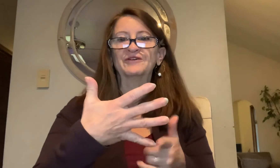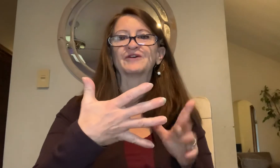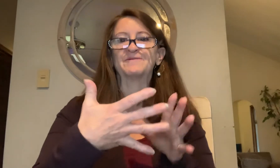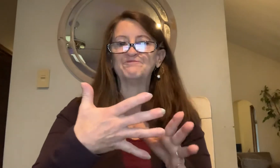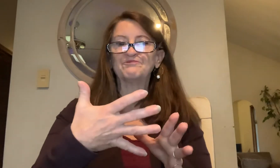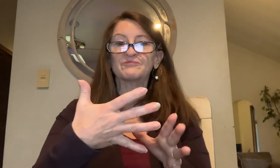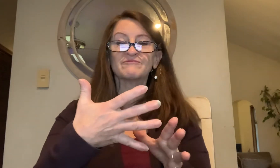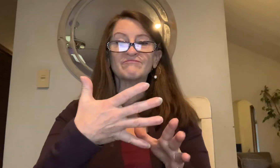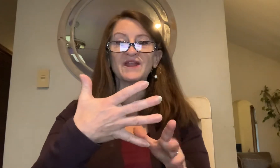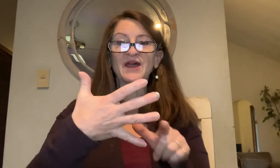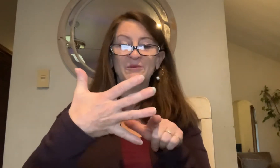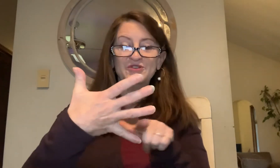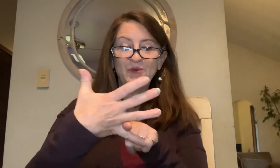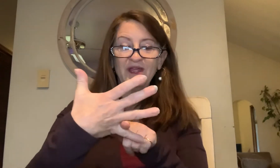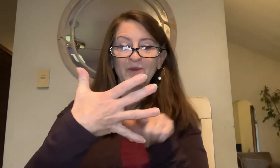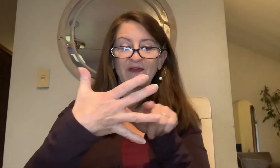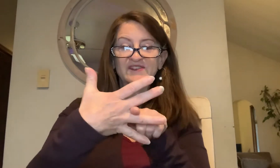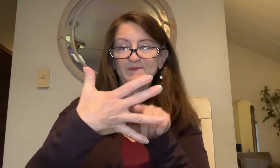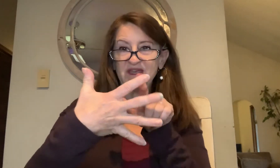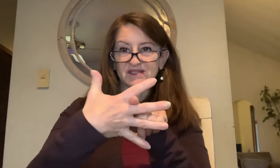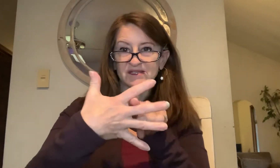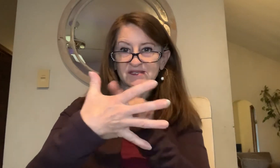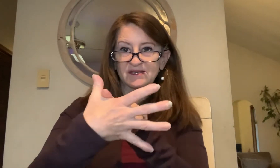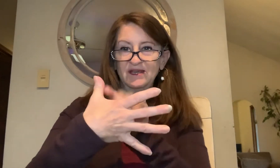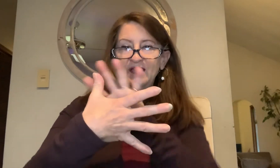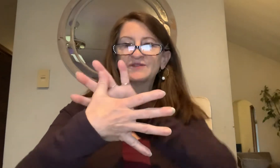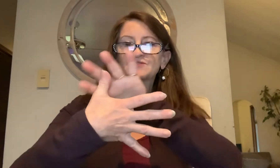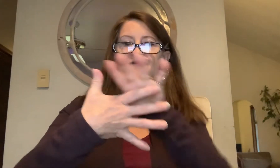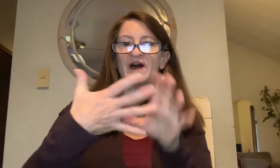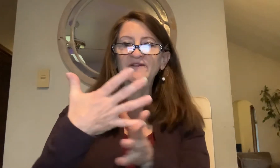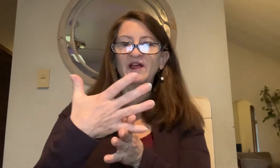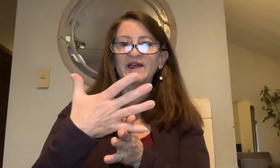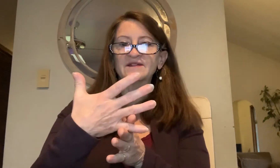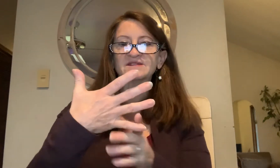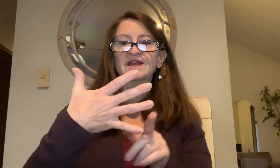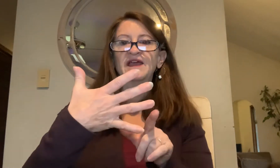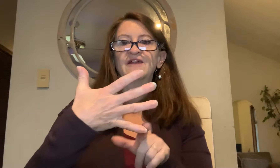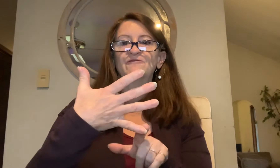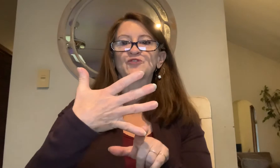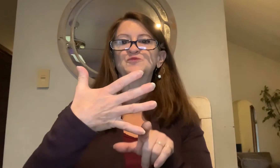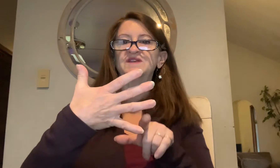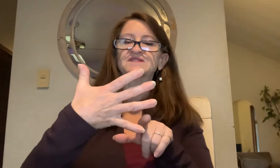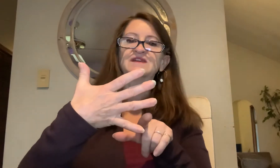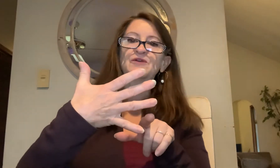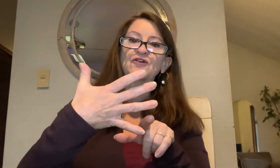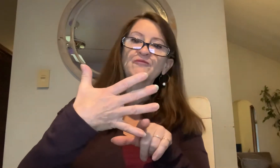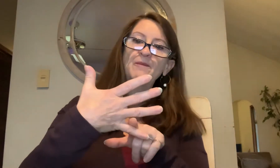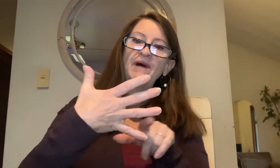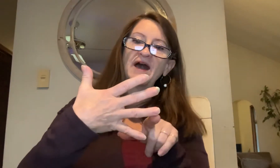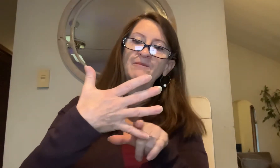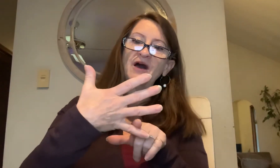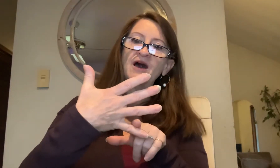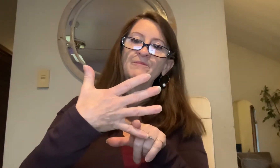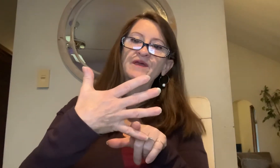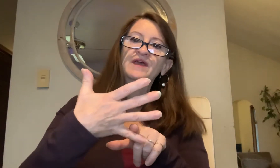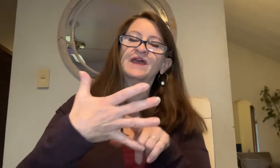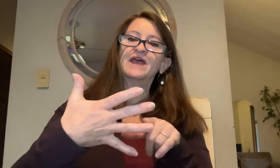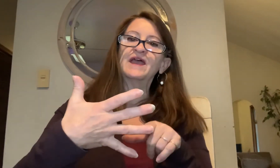Okay now in between we have the spaces. There's five lines and four spaces. Now we go from the bottom up and